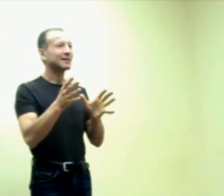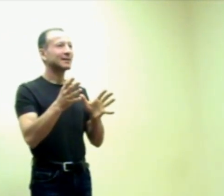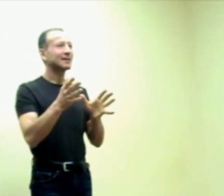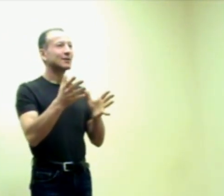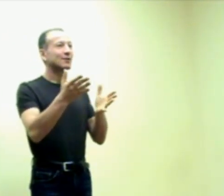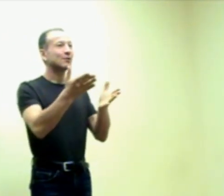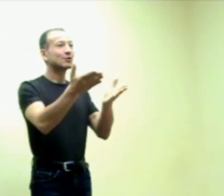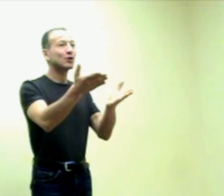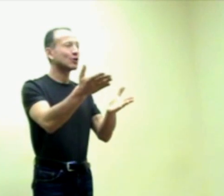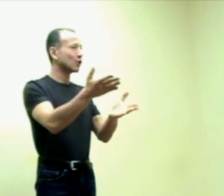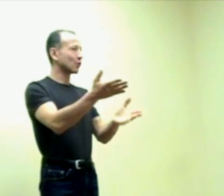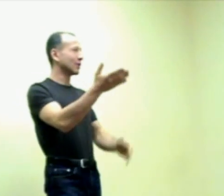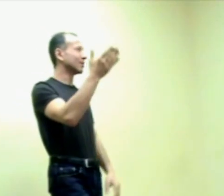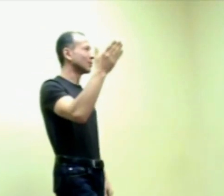The fingers? Roll, no, come on.